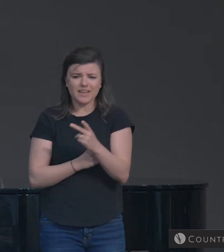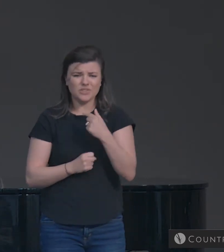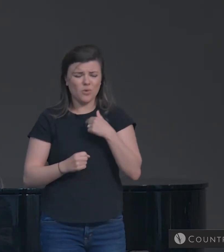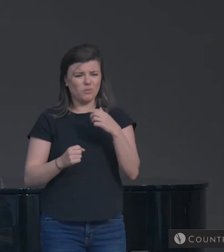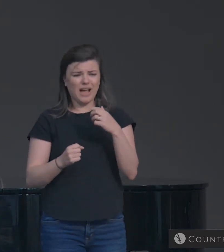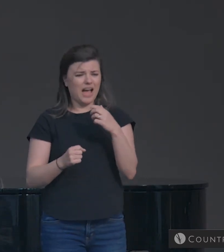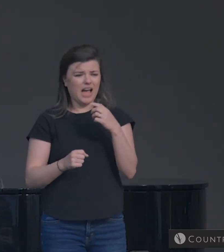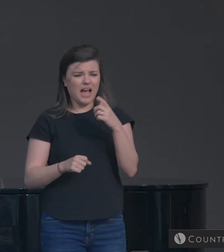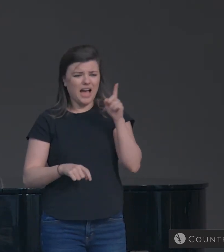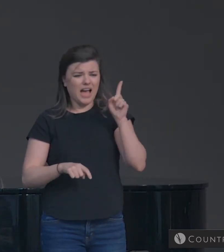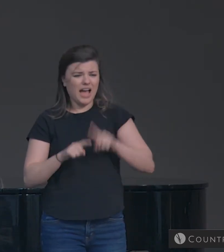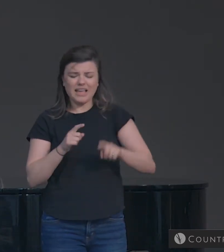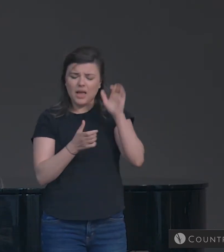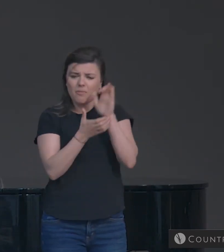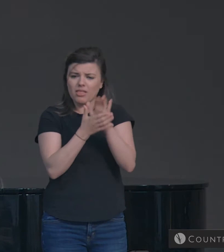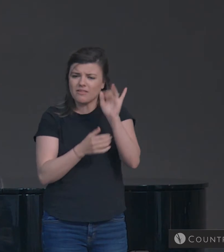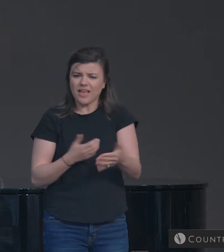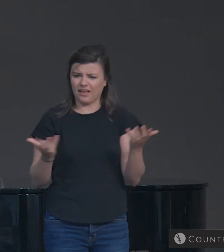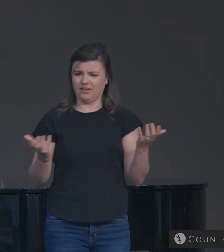taking that literally.